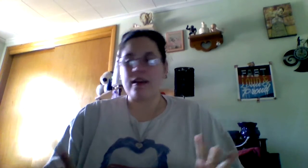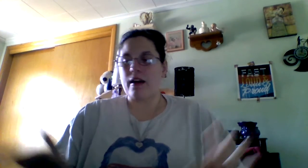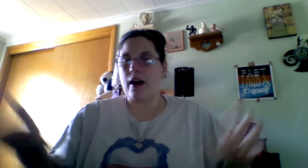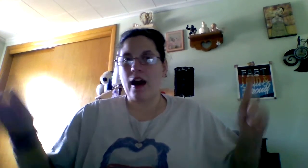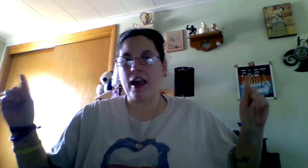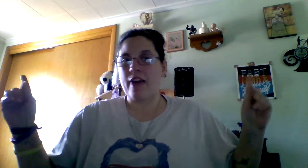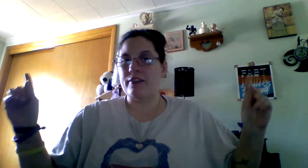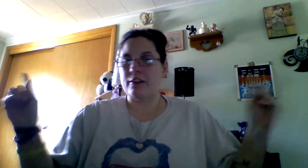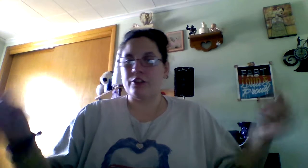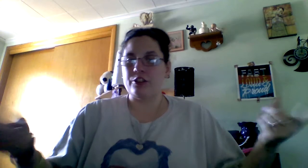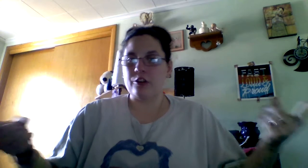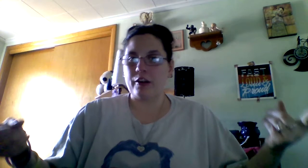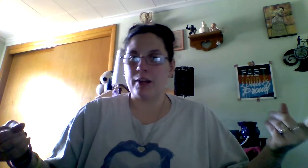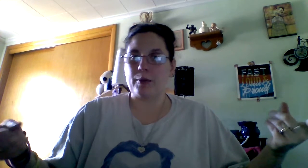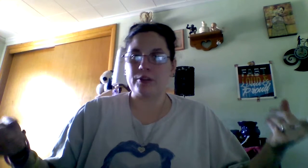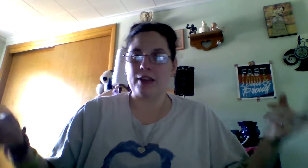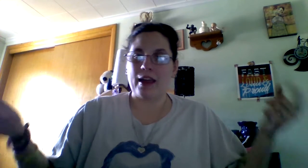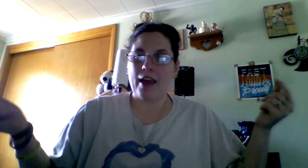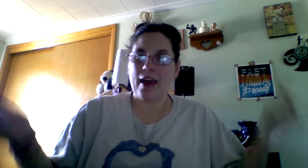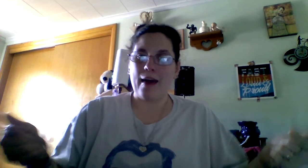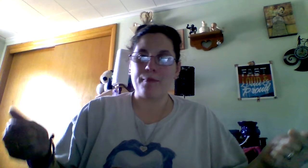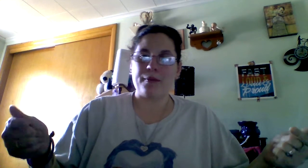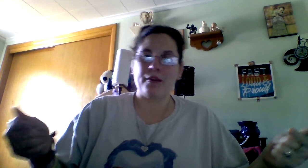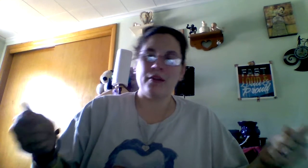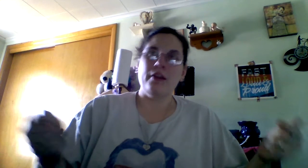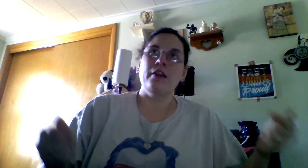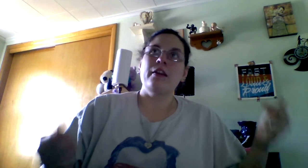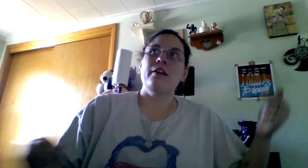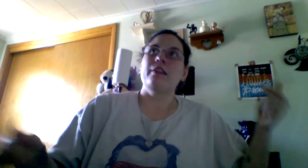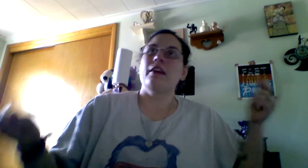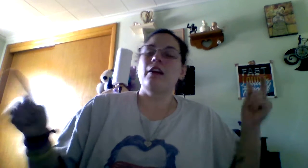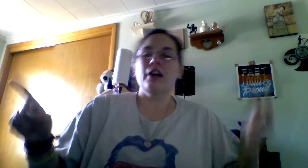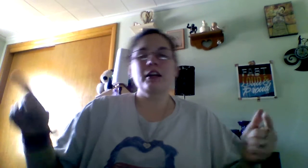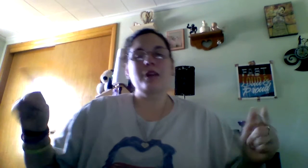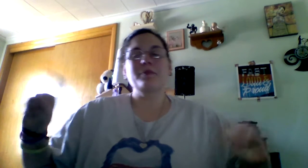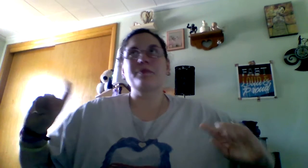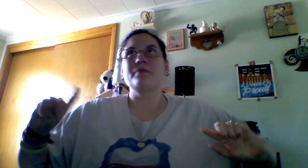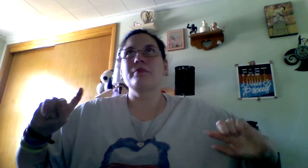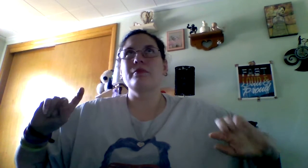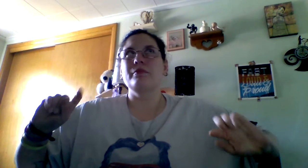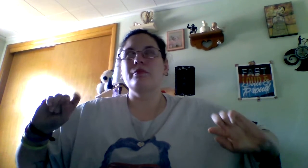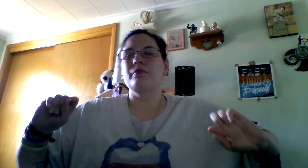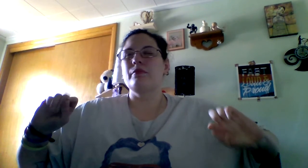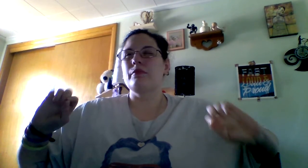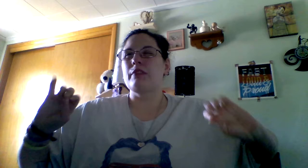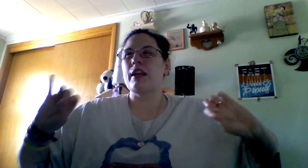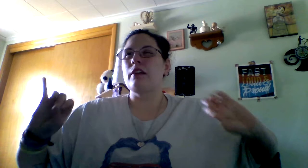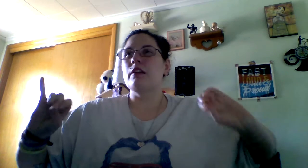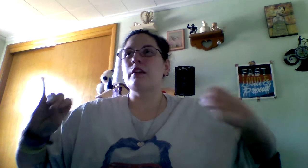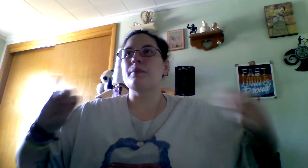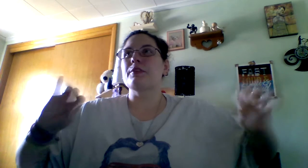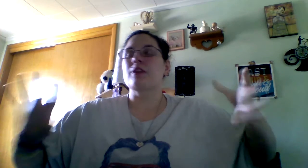I have another story about the app. The hookup, date hookup or something.